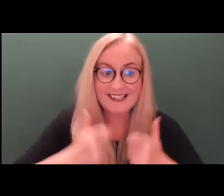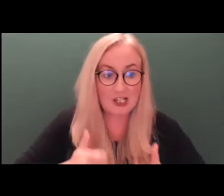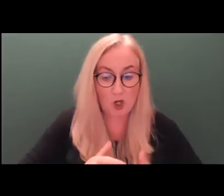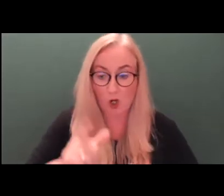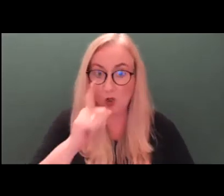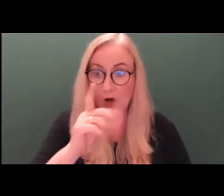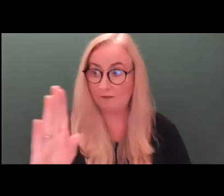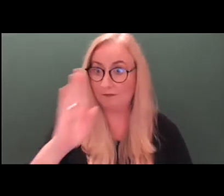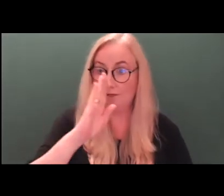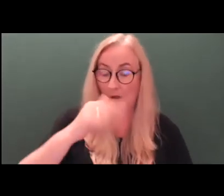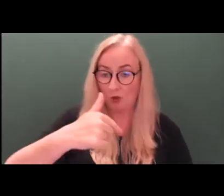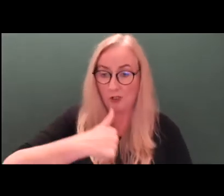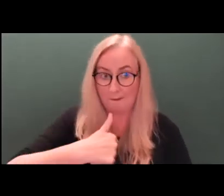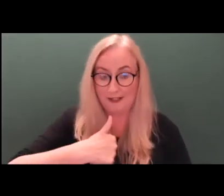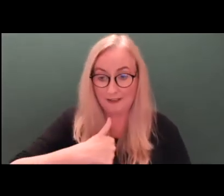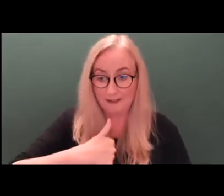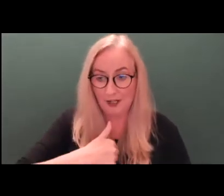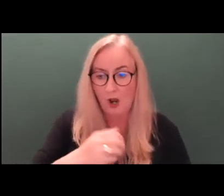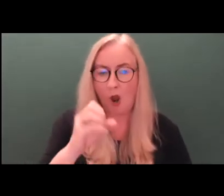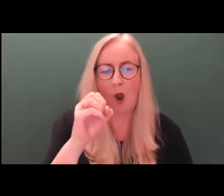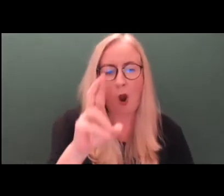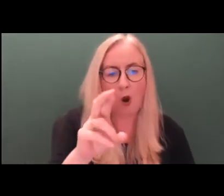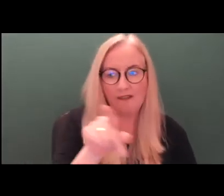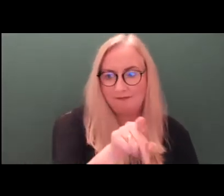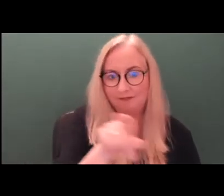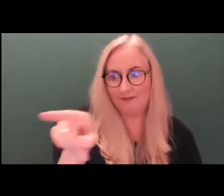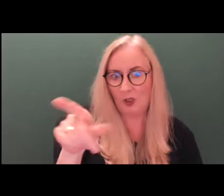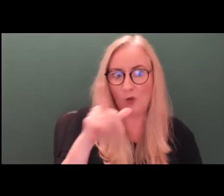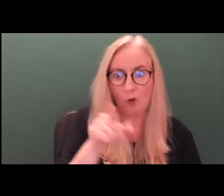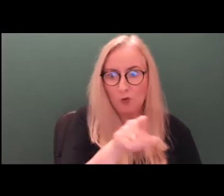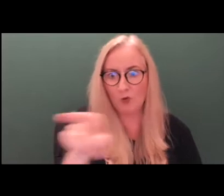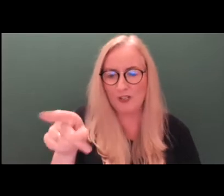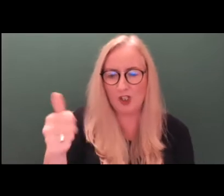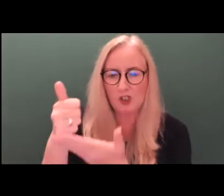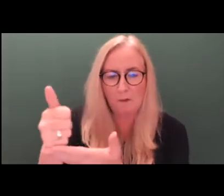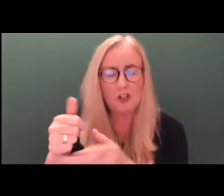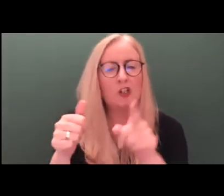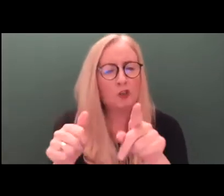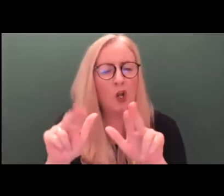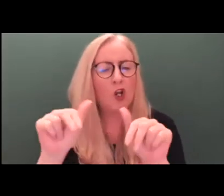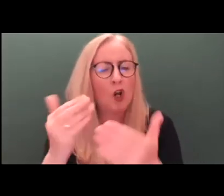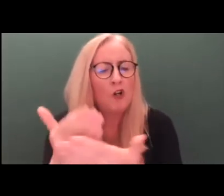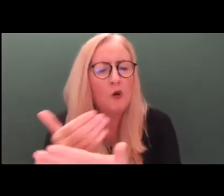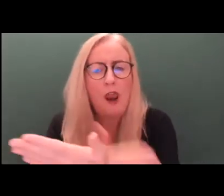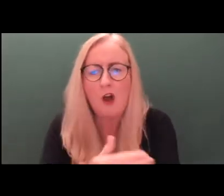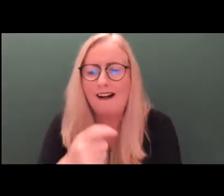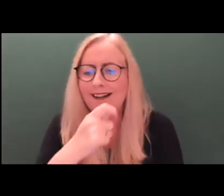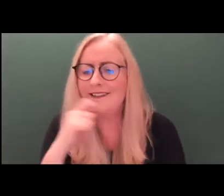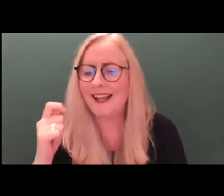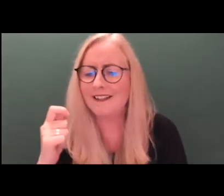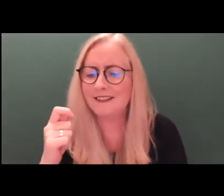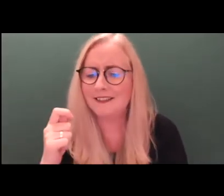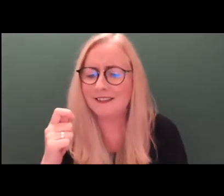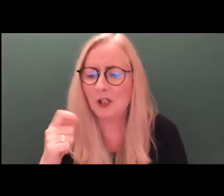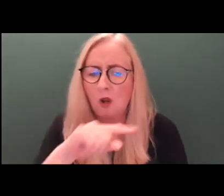or the supporter. The new law says we